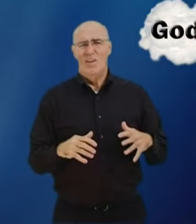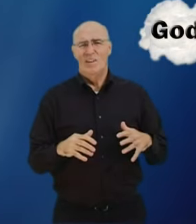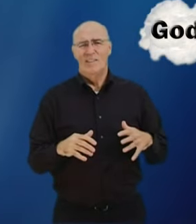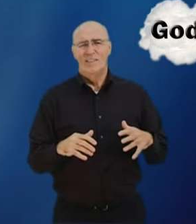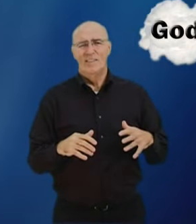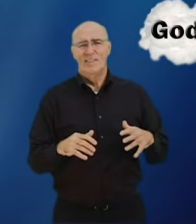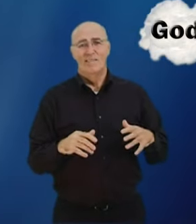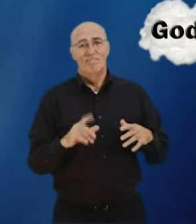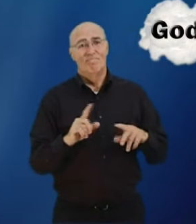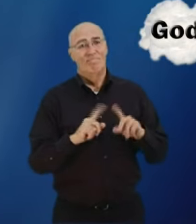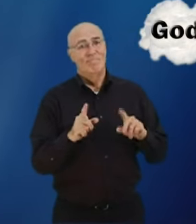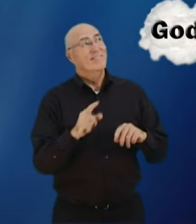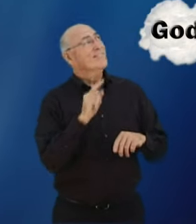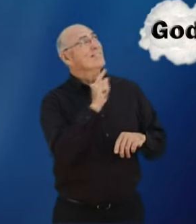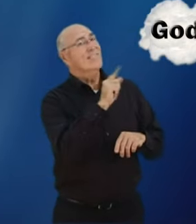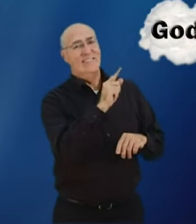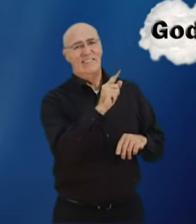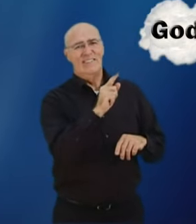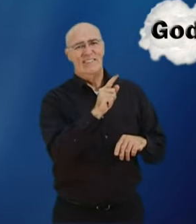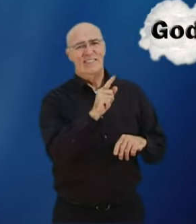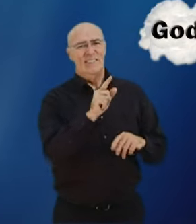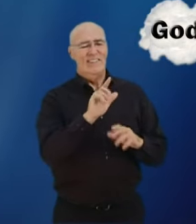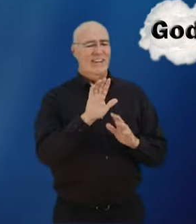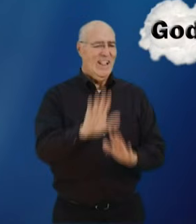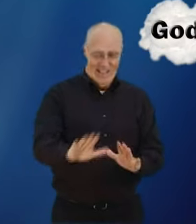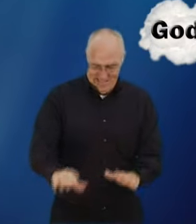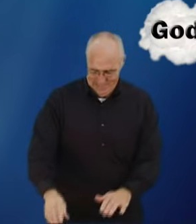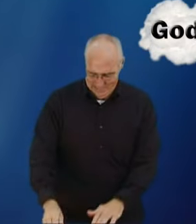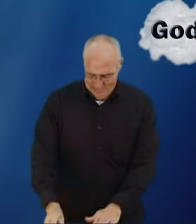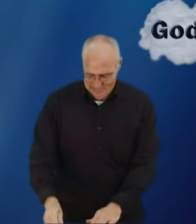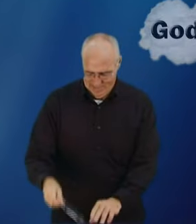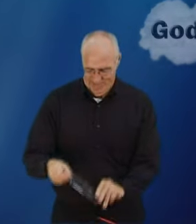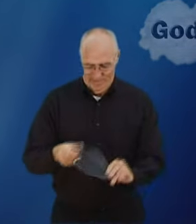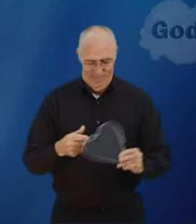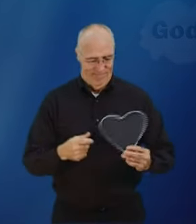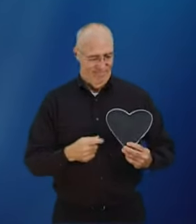but God does not love sin